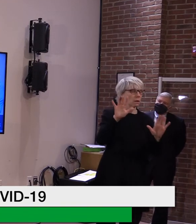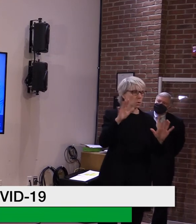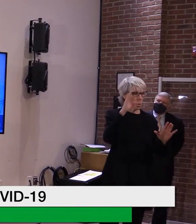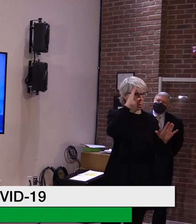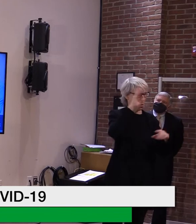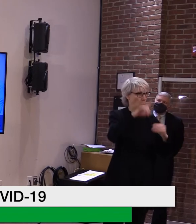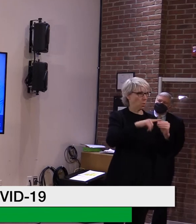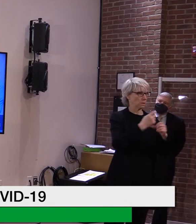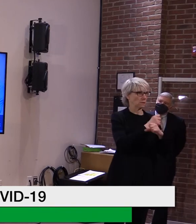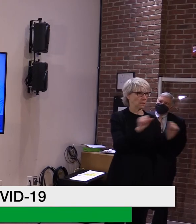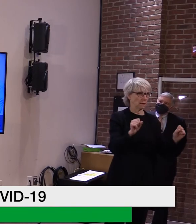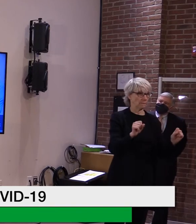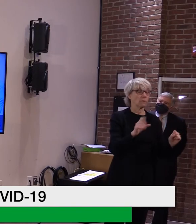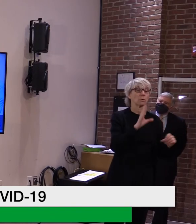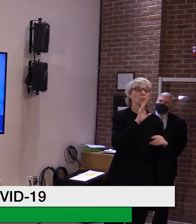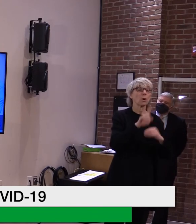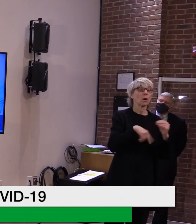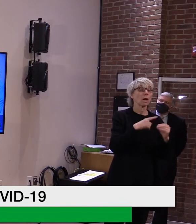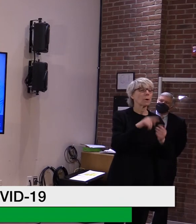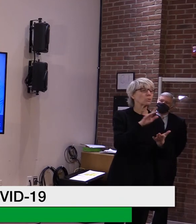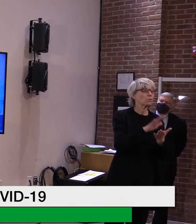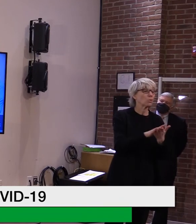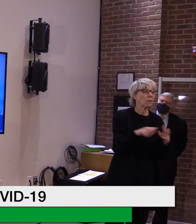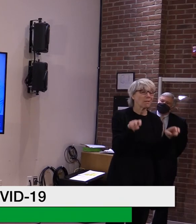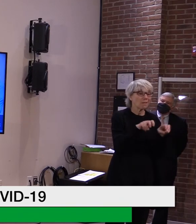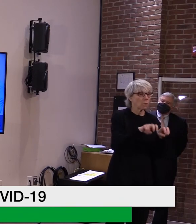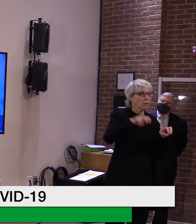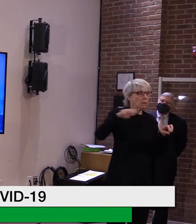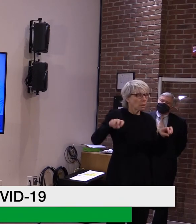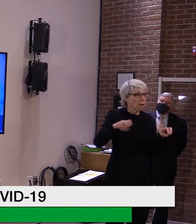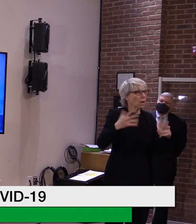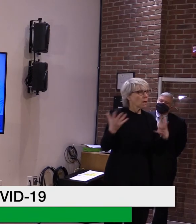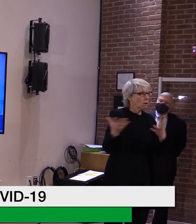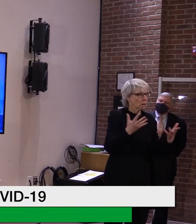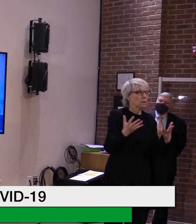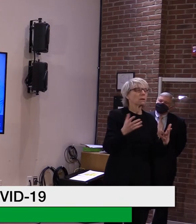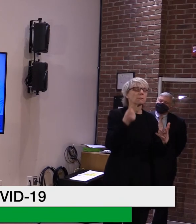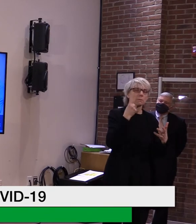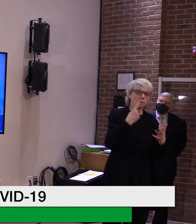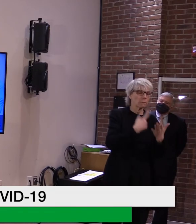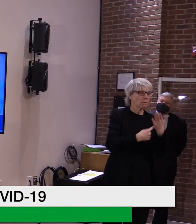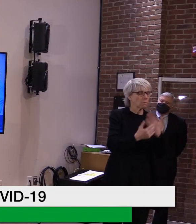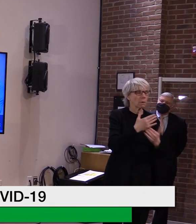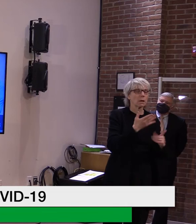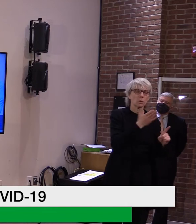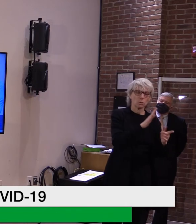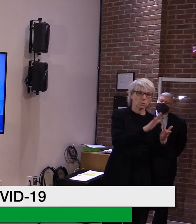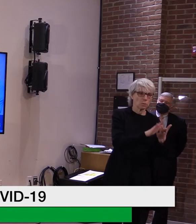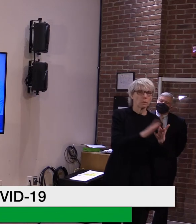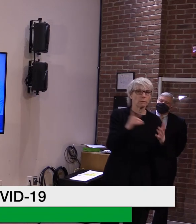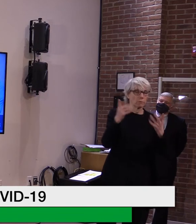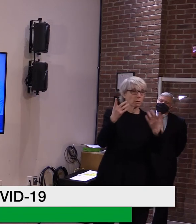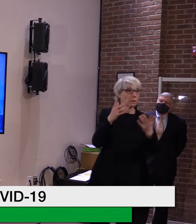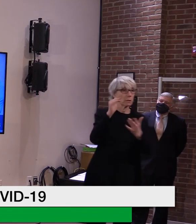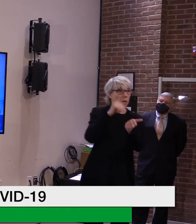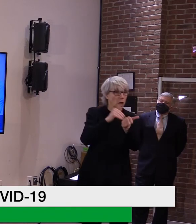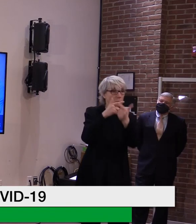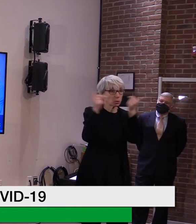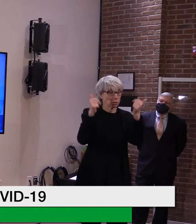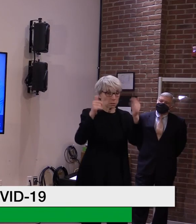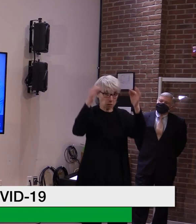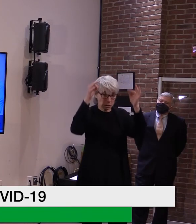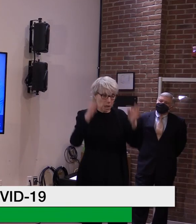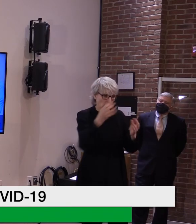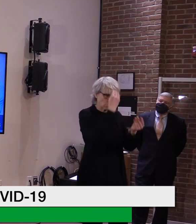distancing requirements. That's something they have to discuss and they have to be comfortable with and then communicate to the, uh, the schools and so forth. So